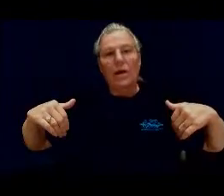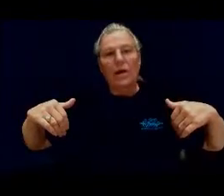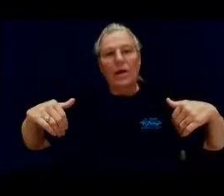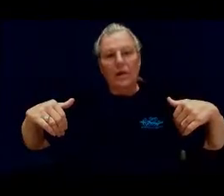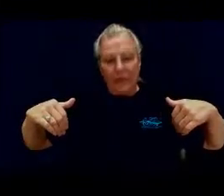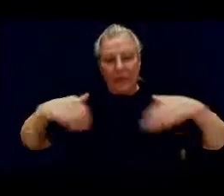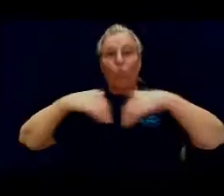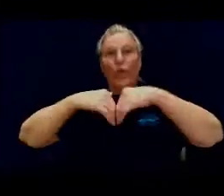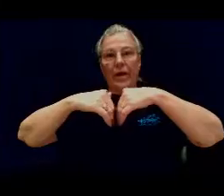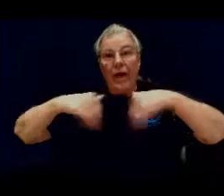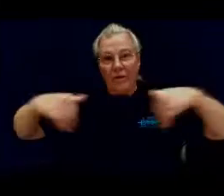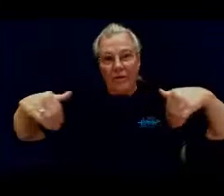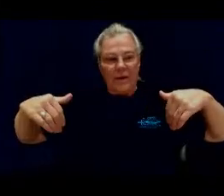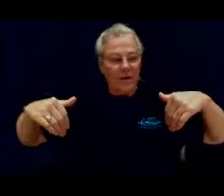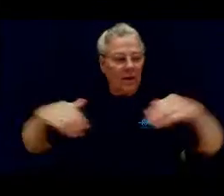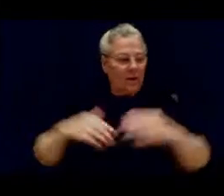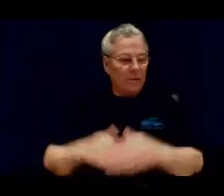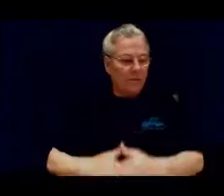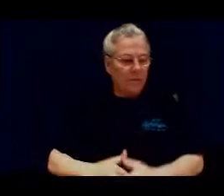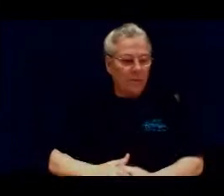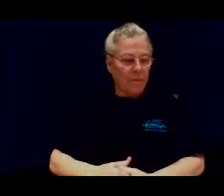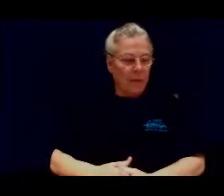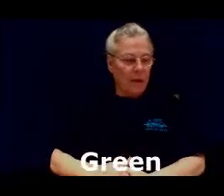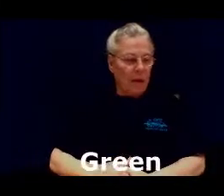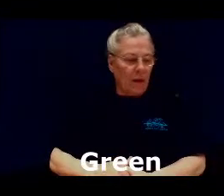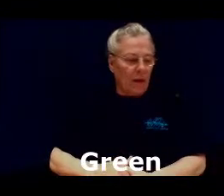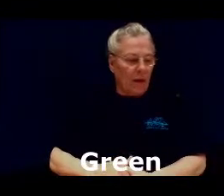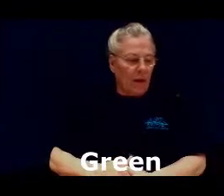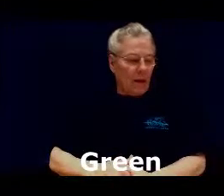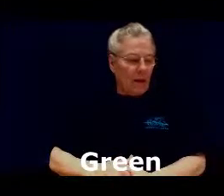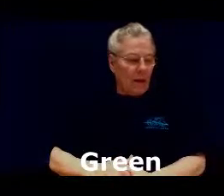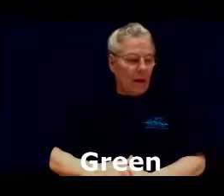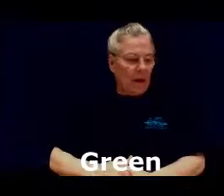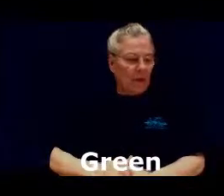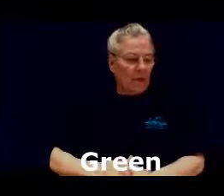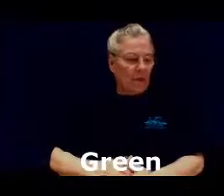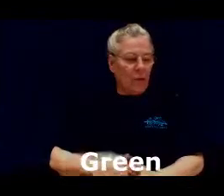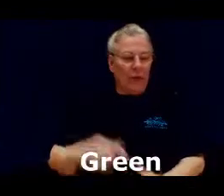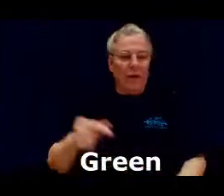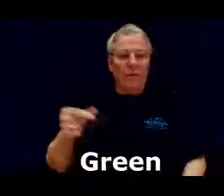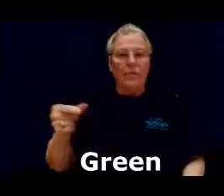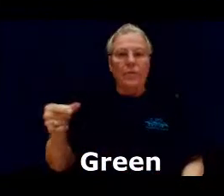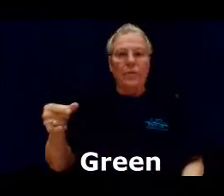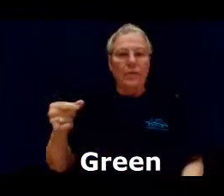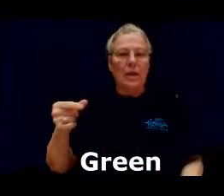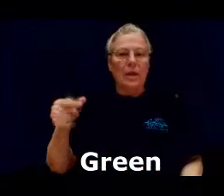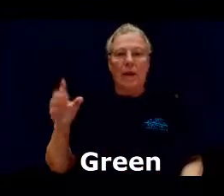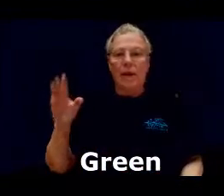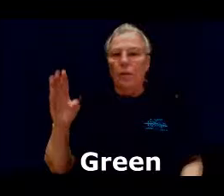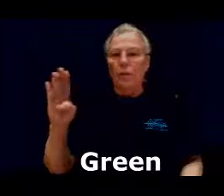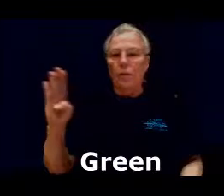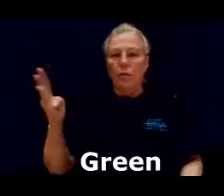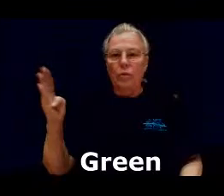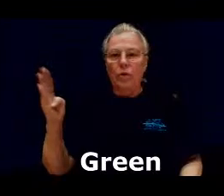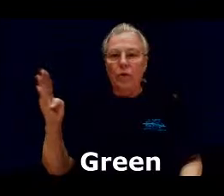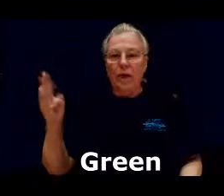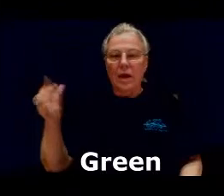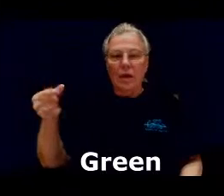leave one another basically green now like blue is shaken